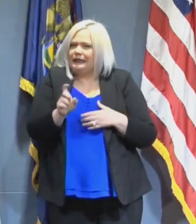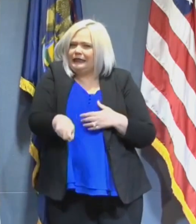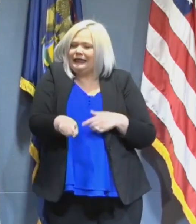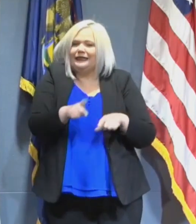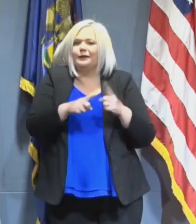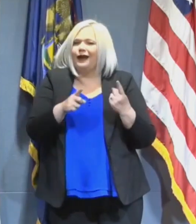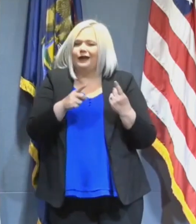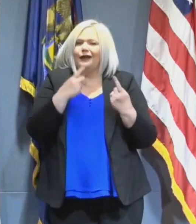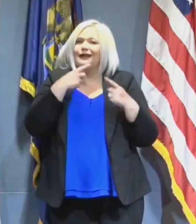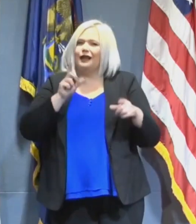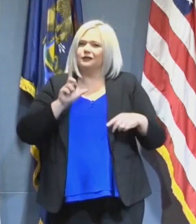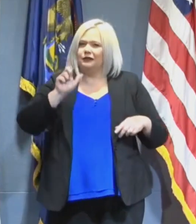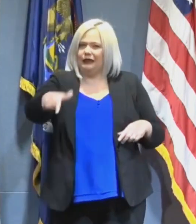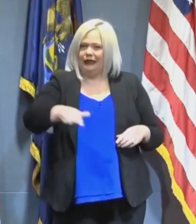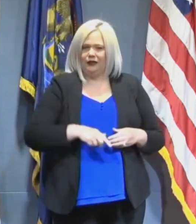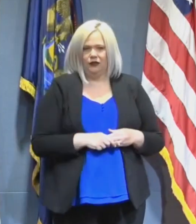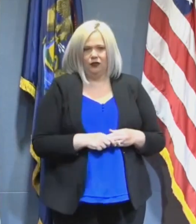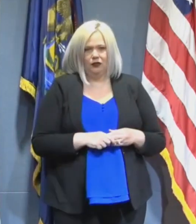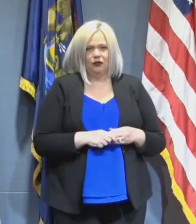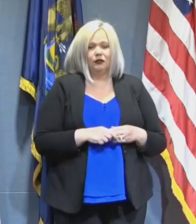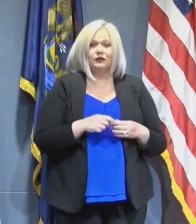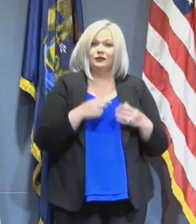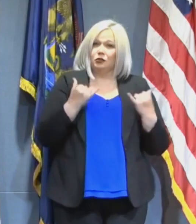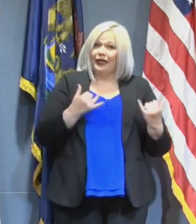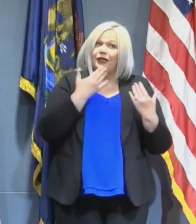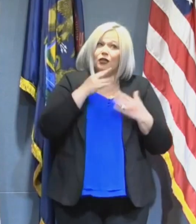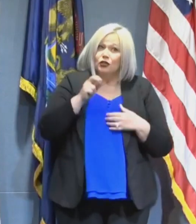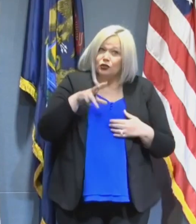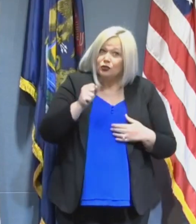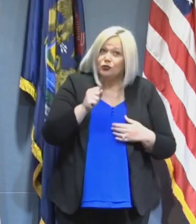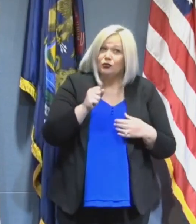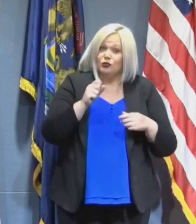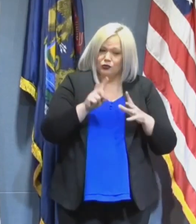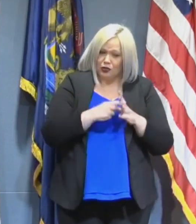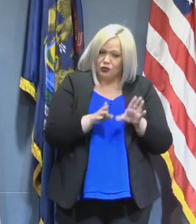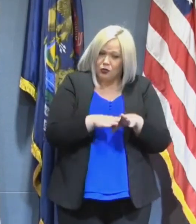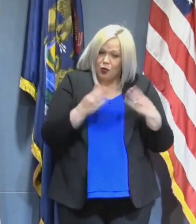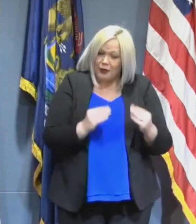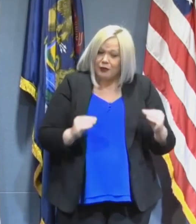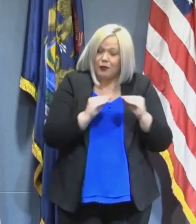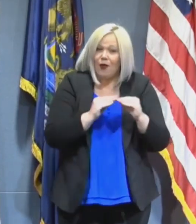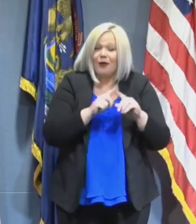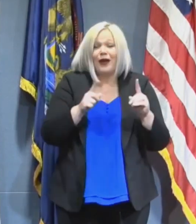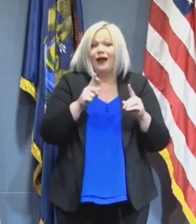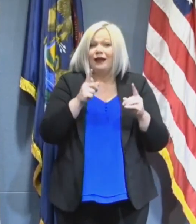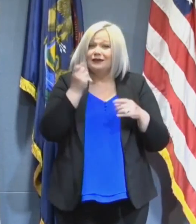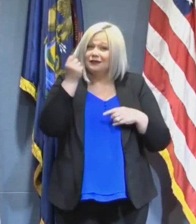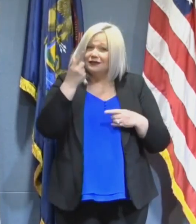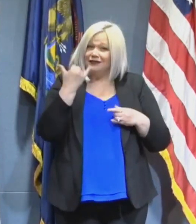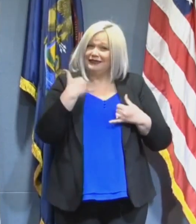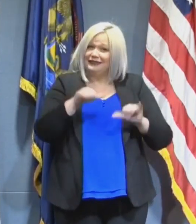What we are announcing today is good news and the most important thing right now is to listen to the experts and follow the medical science.